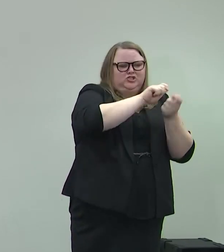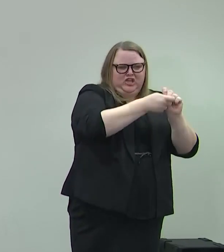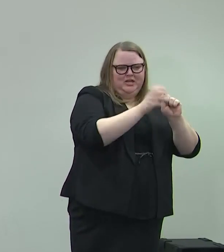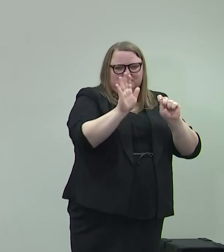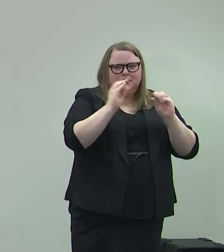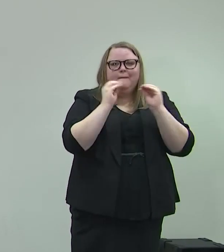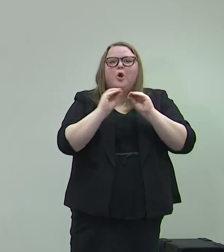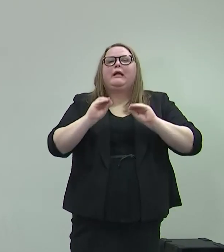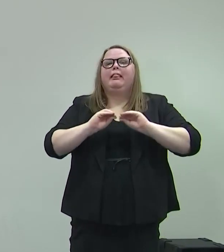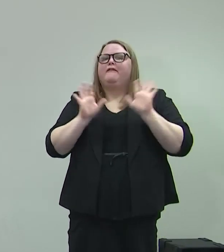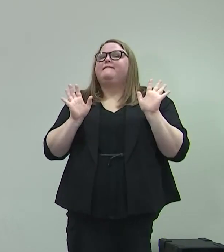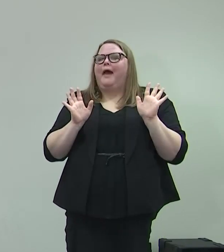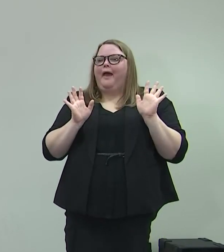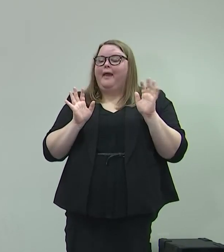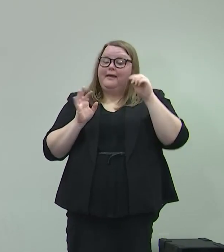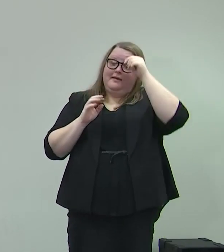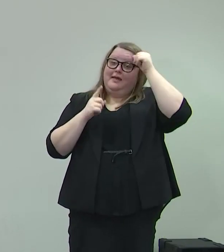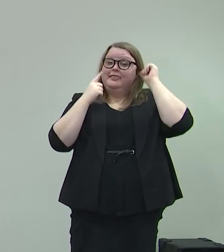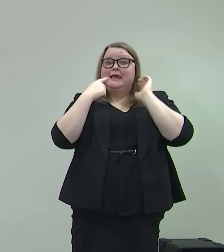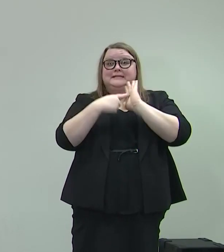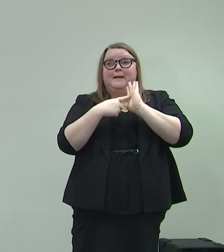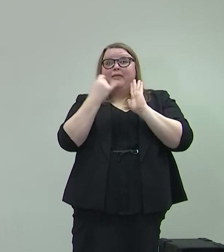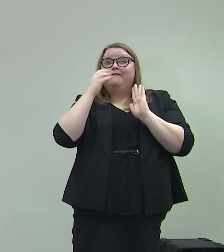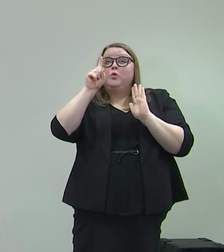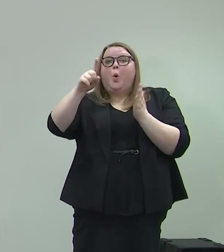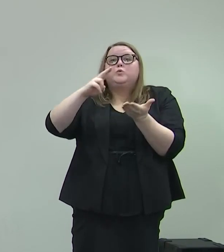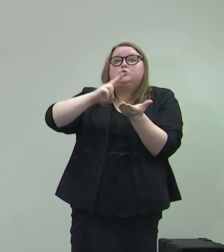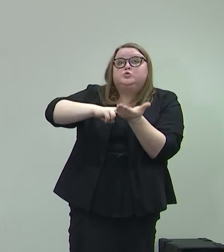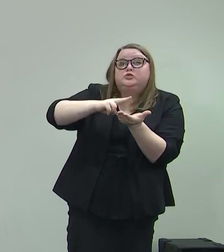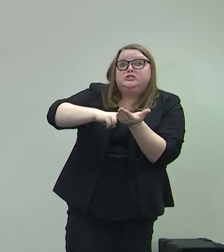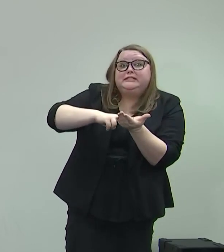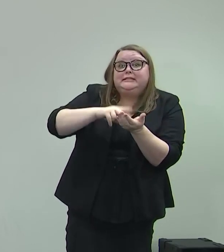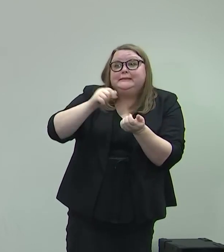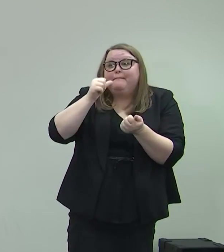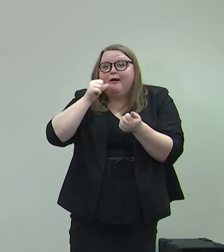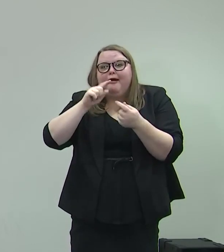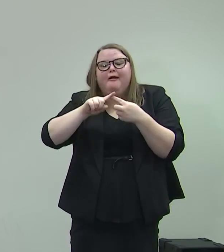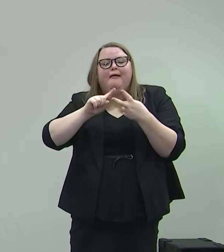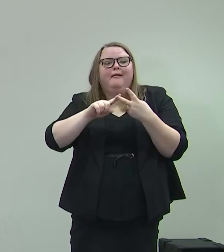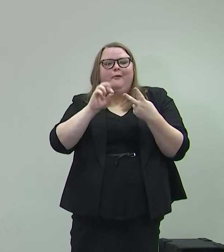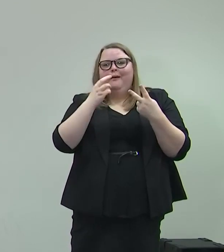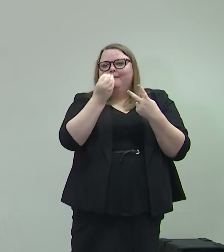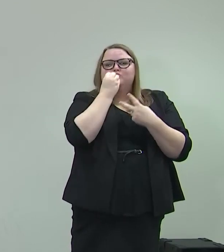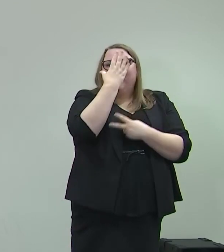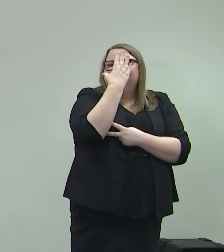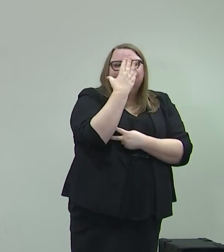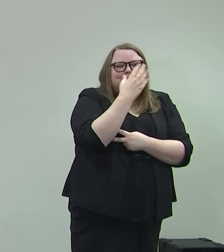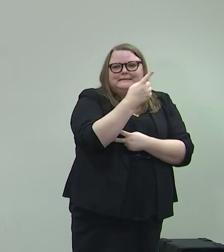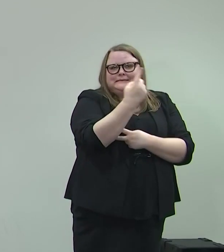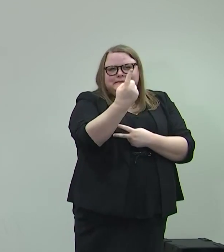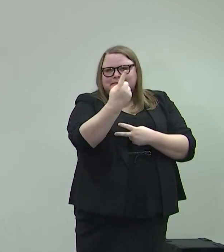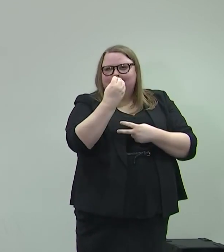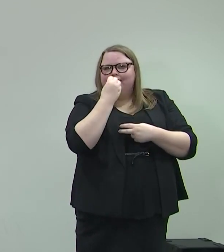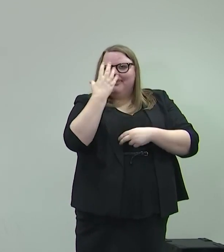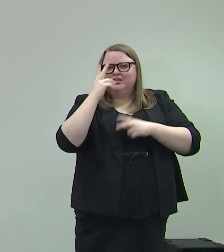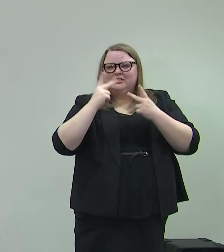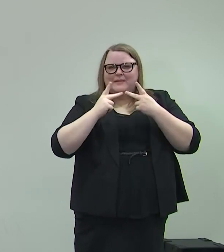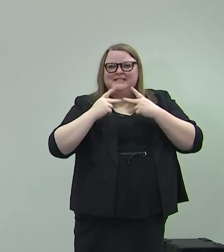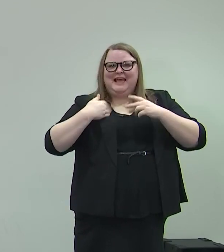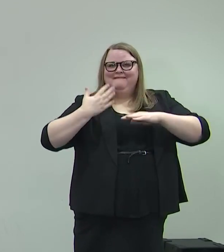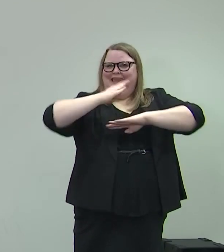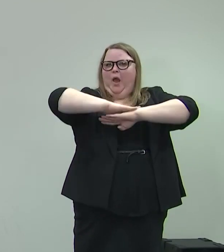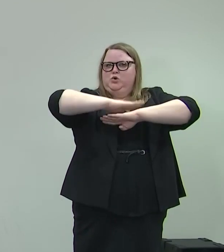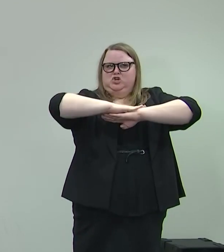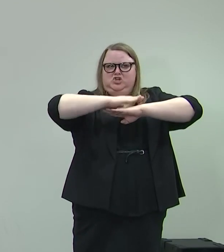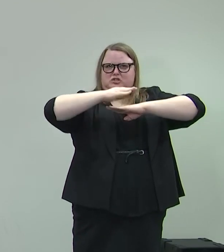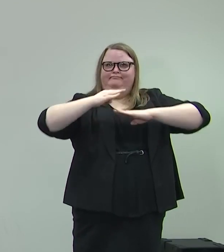the example that I use, if you go to a sushi bar or you go in a, you know, breakfast kind of place, I guess has it some lunch places, countertop seating